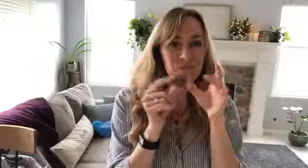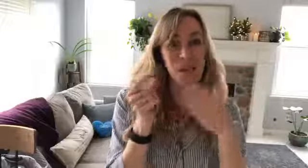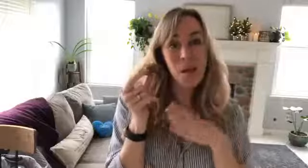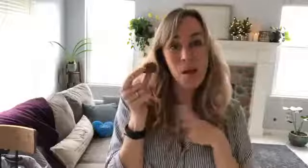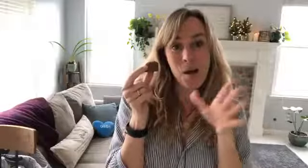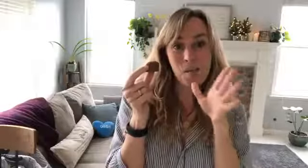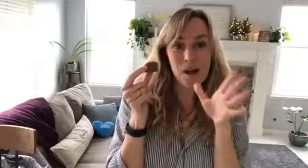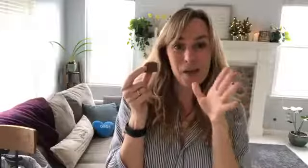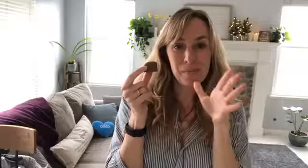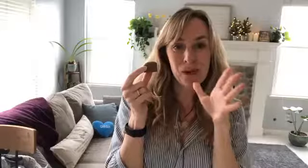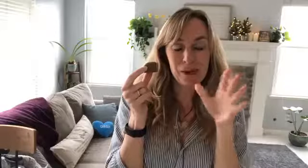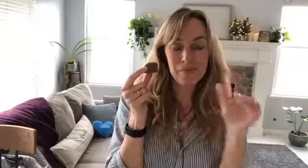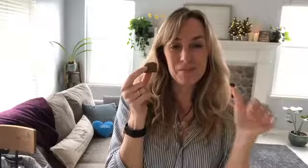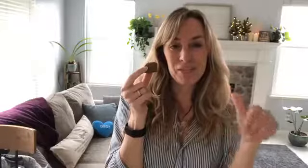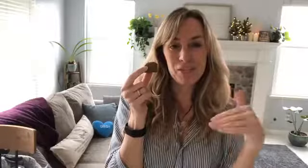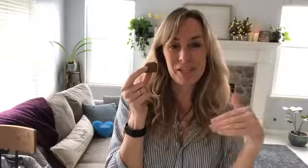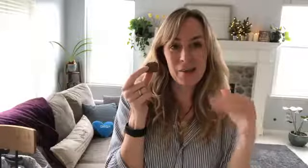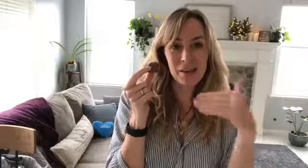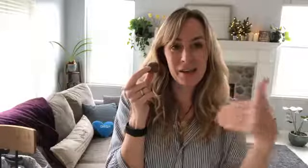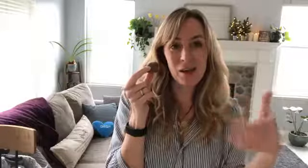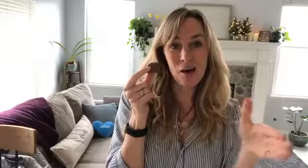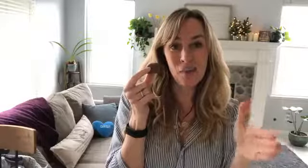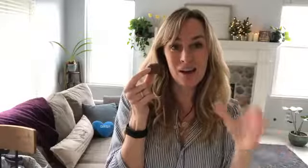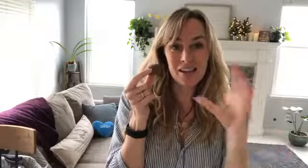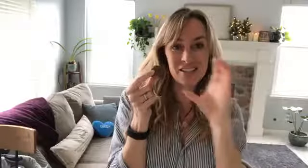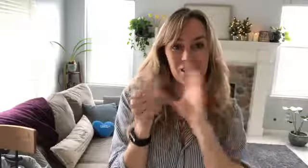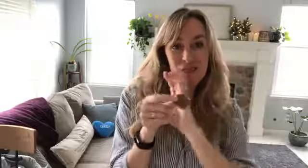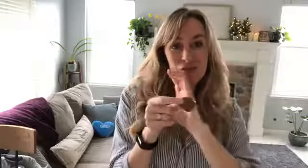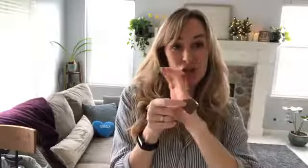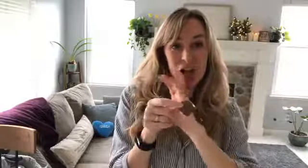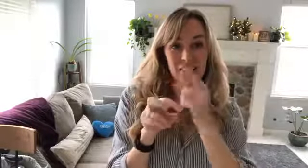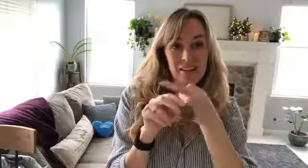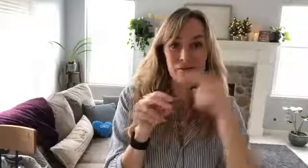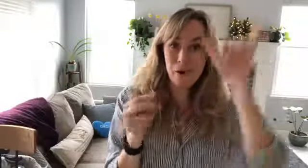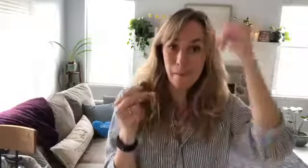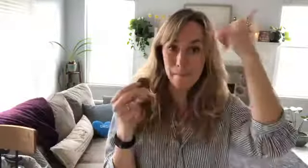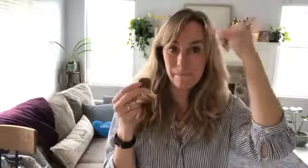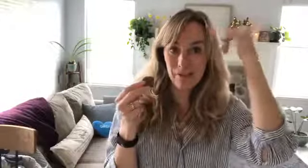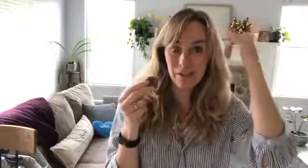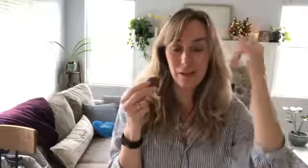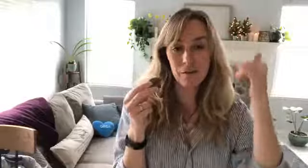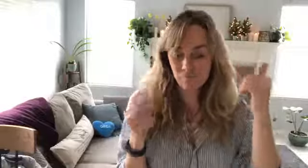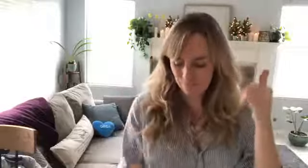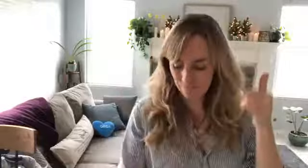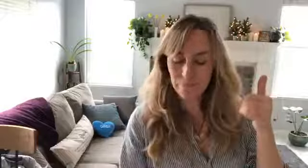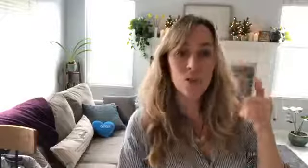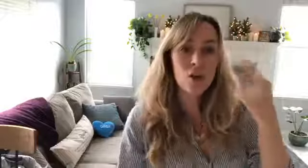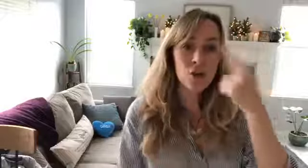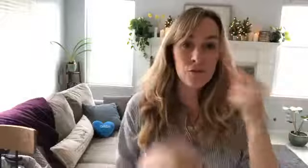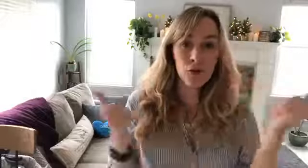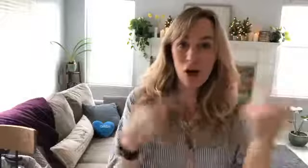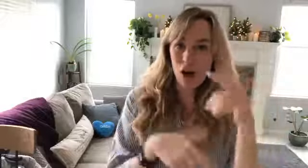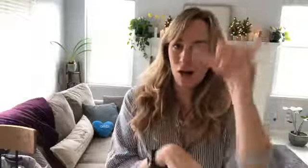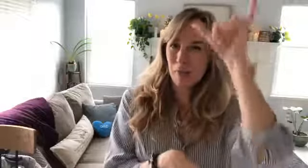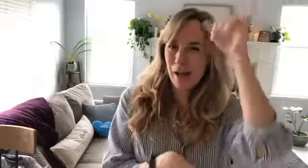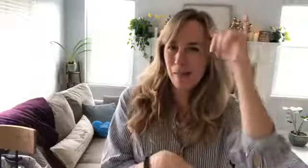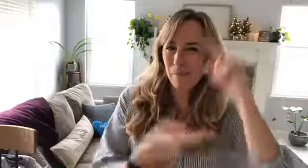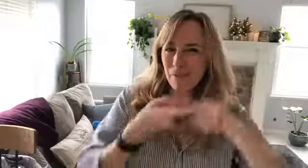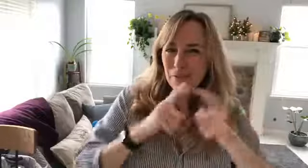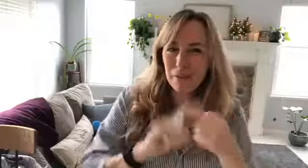my mom she sent me a box of chocolate from Buffalo for all my Buffalo